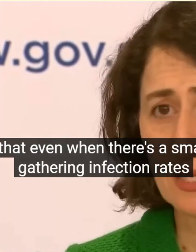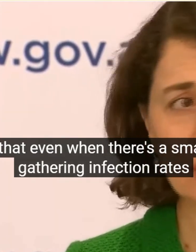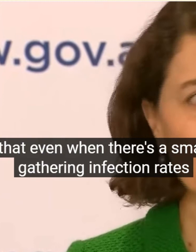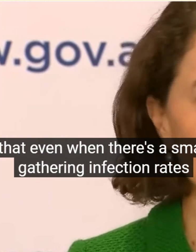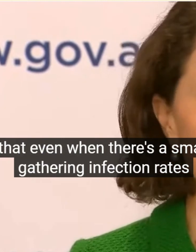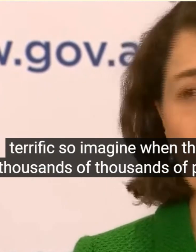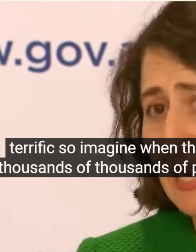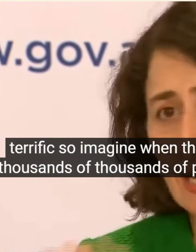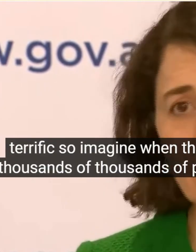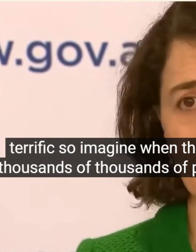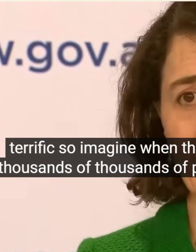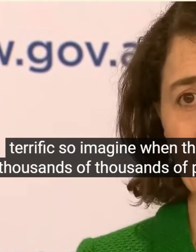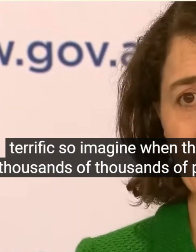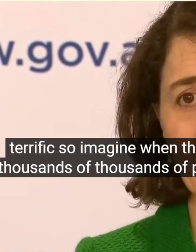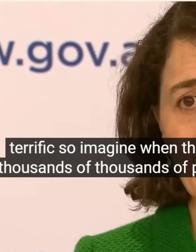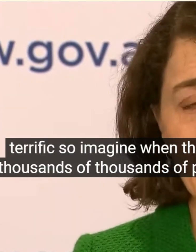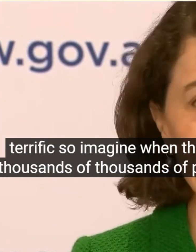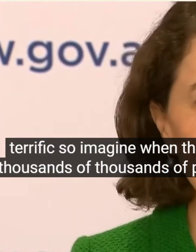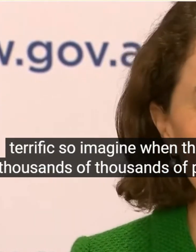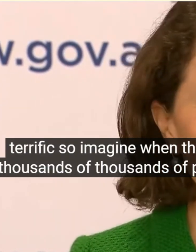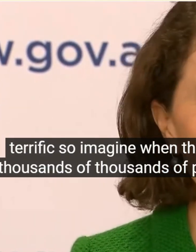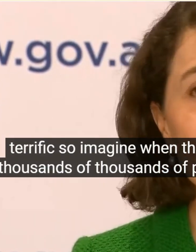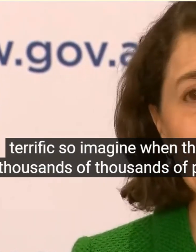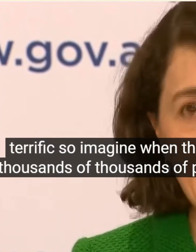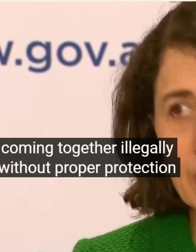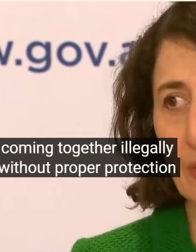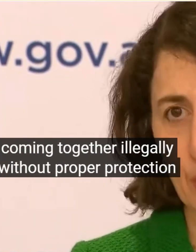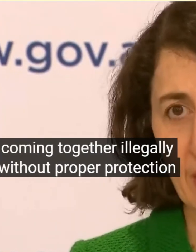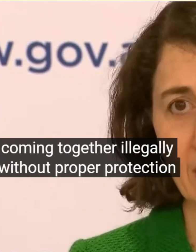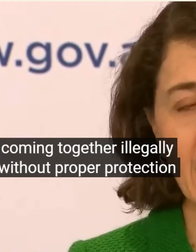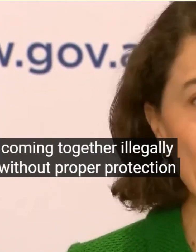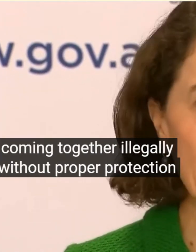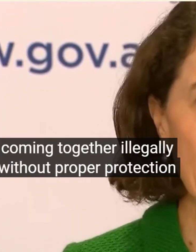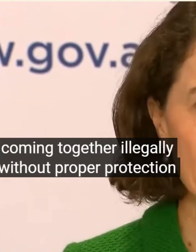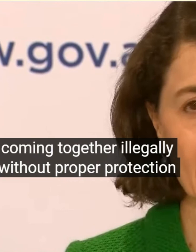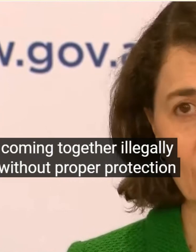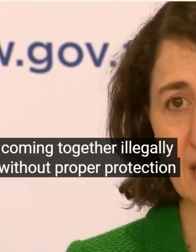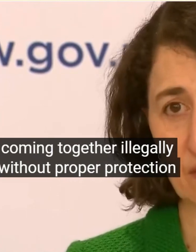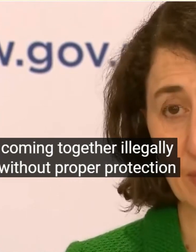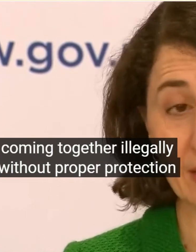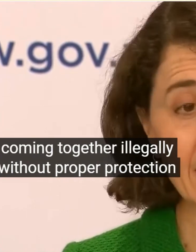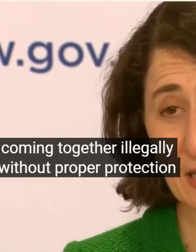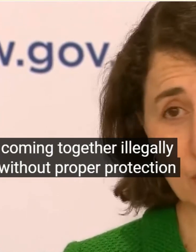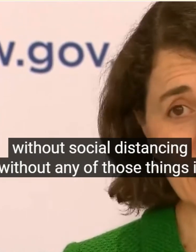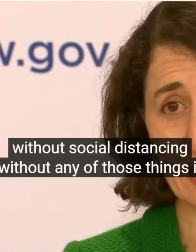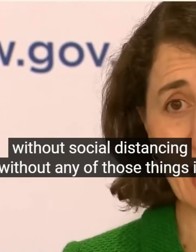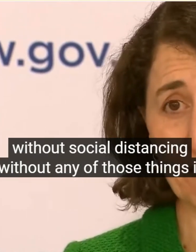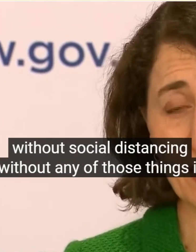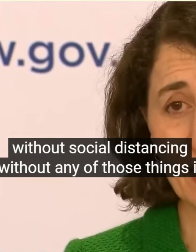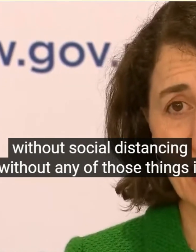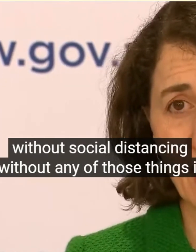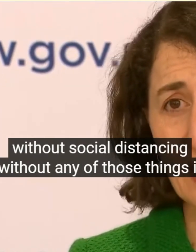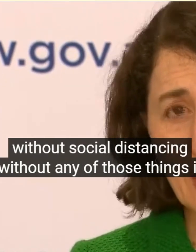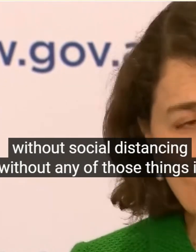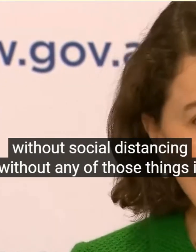Protection Without Social Distancing Without Any Of Those Things It Is Scary To Think How Many Cases Can Arise From That And I Can't Stress